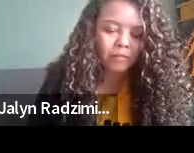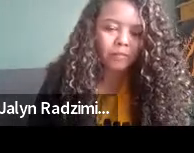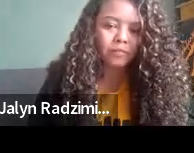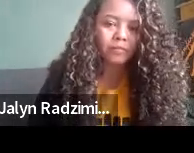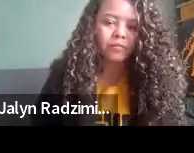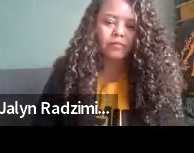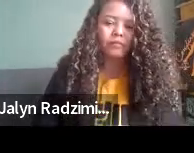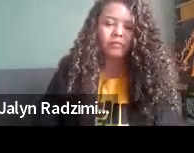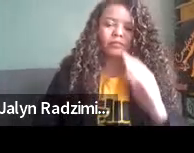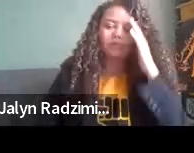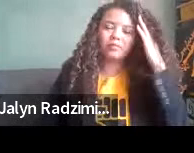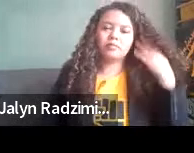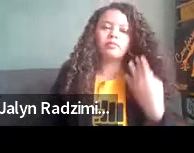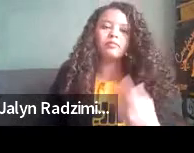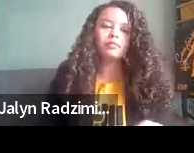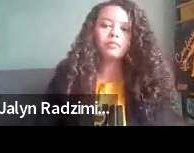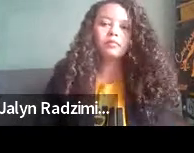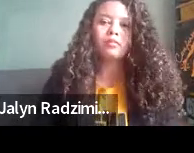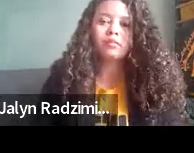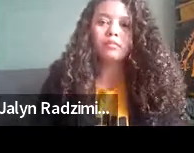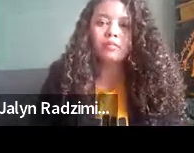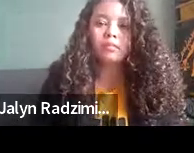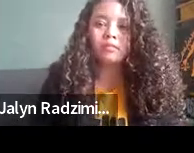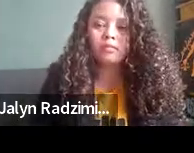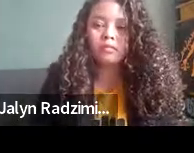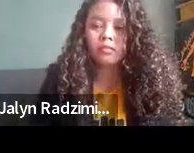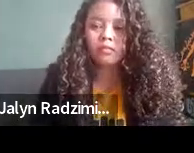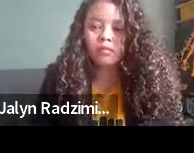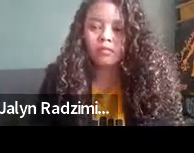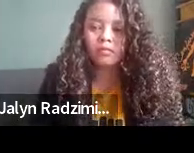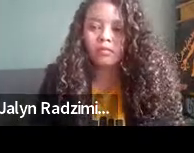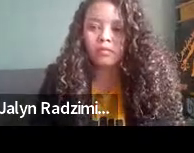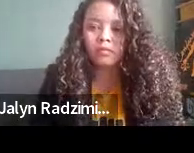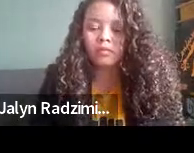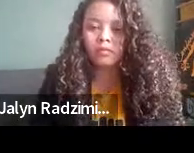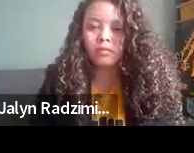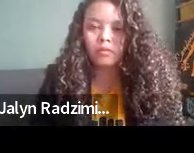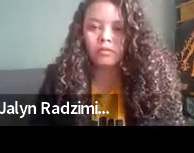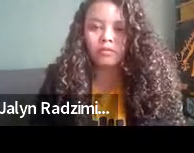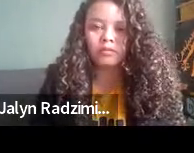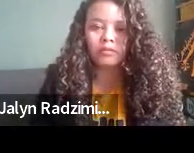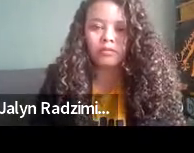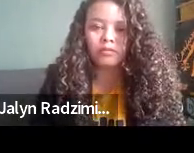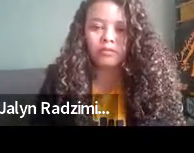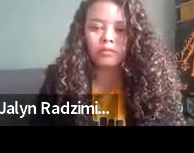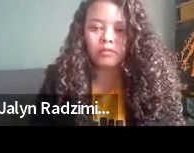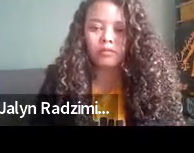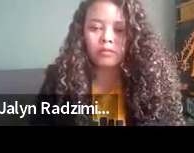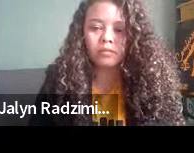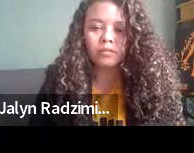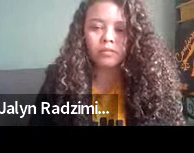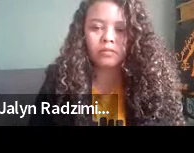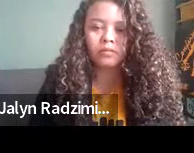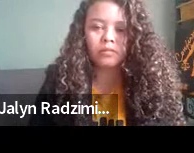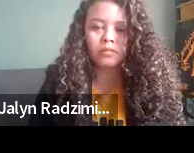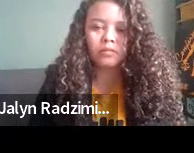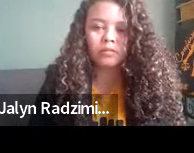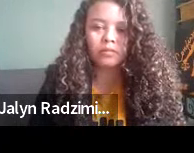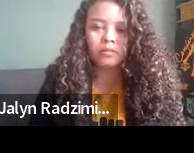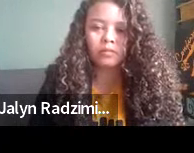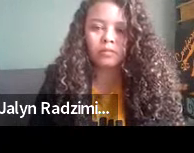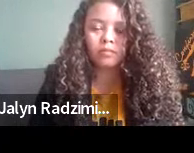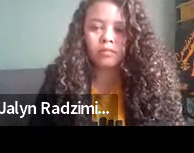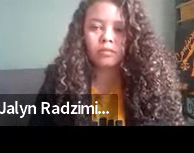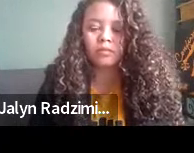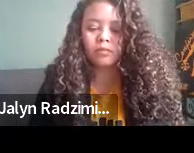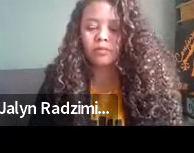my nomination as associate justice of the supreme court of the united state you may write me down in history with your